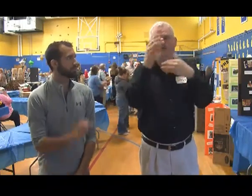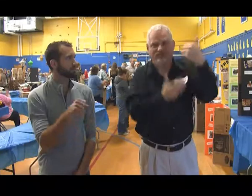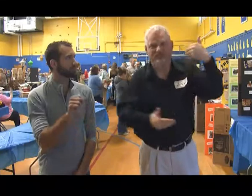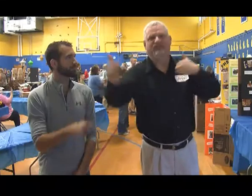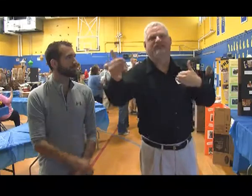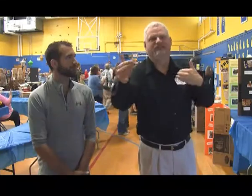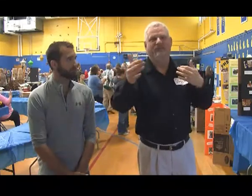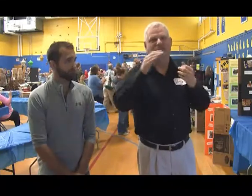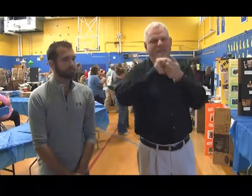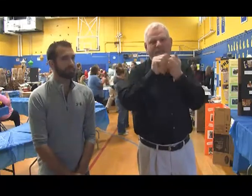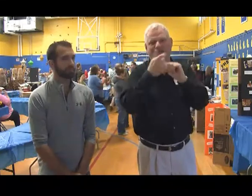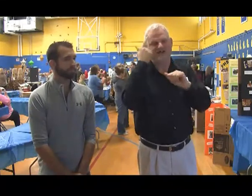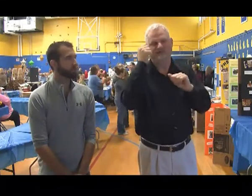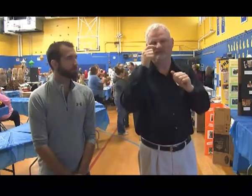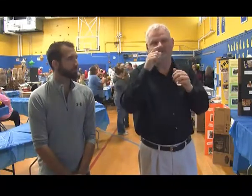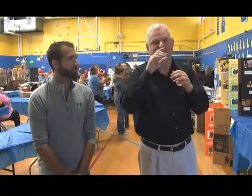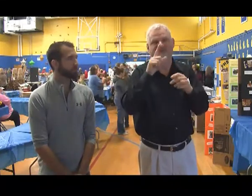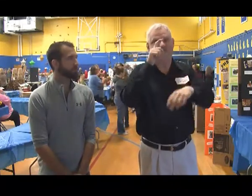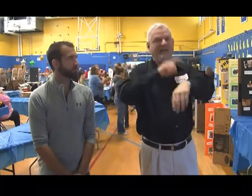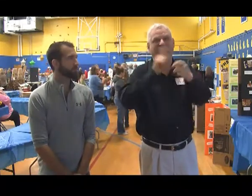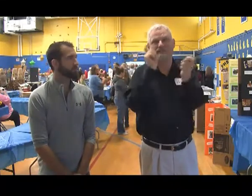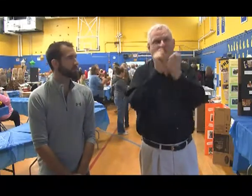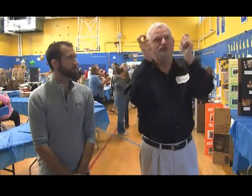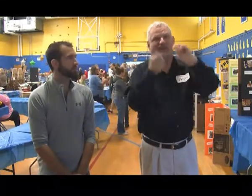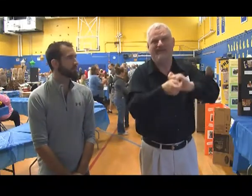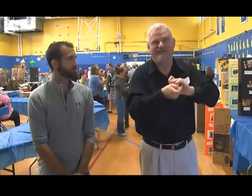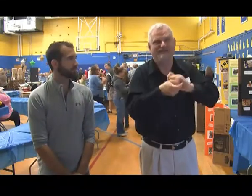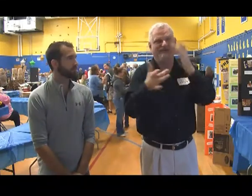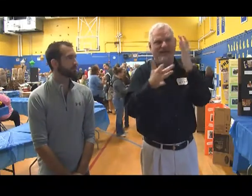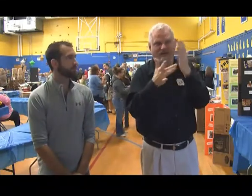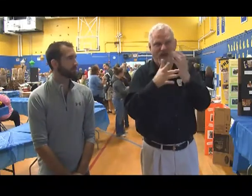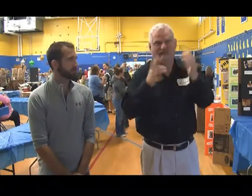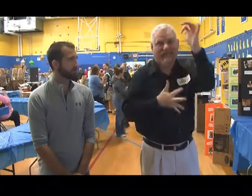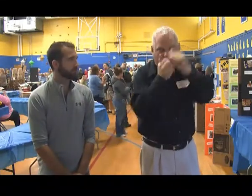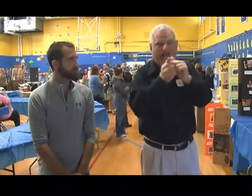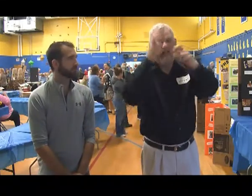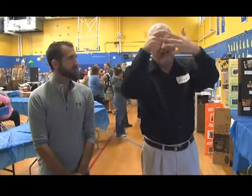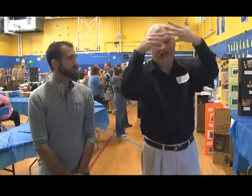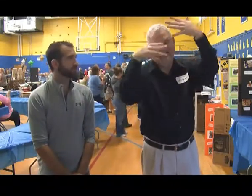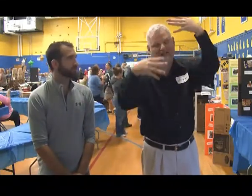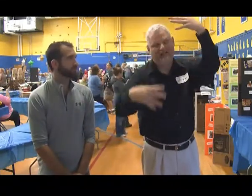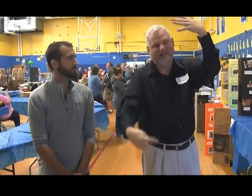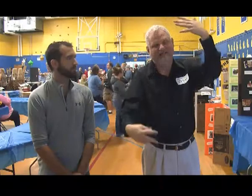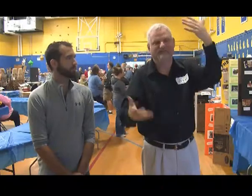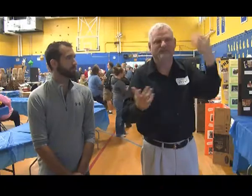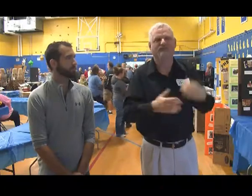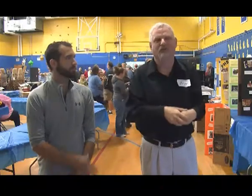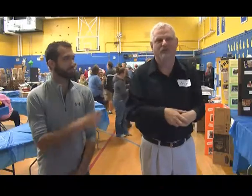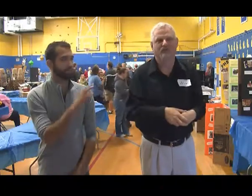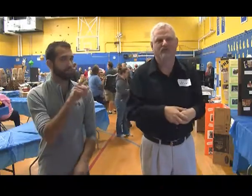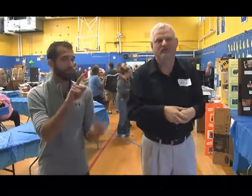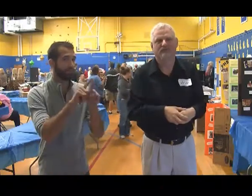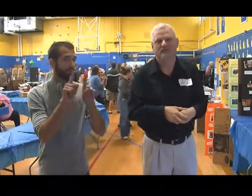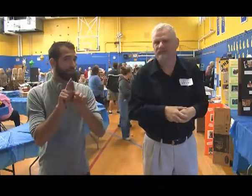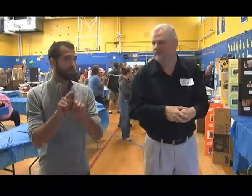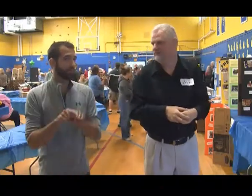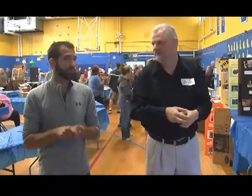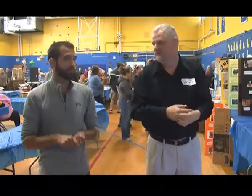We have done a lot of work up until this point, but there is always more work to be done. Technology is always increasing and we are always